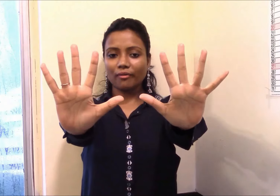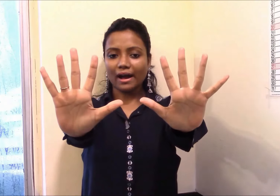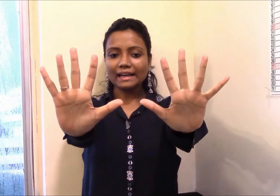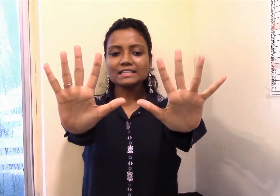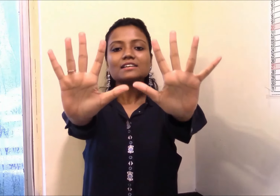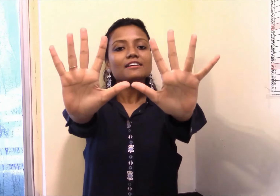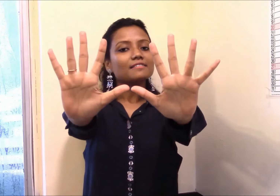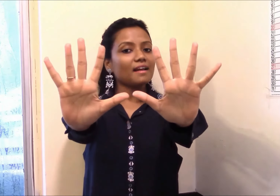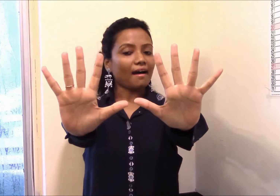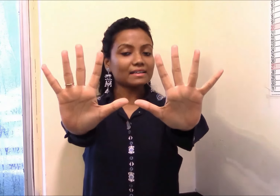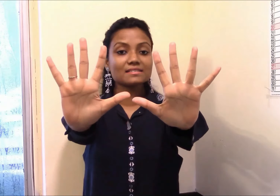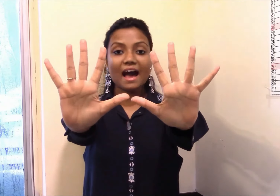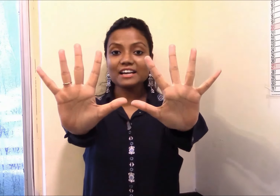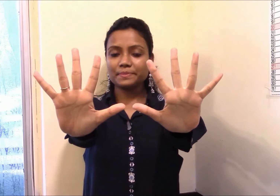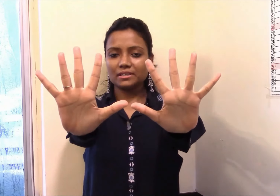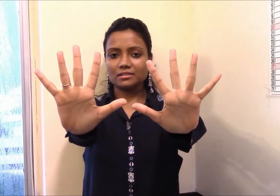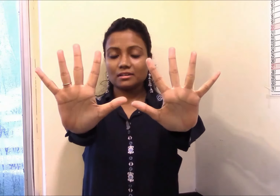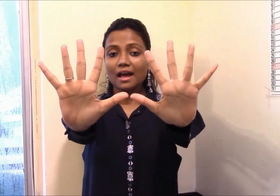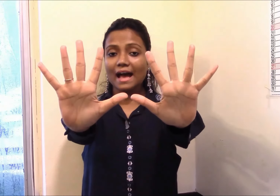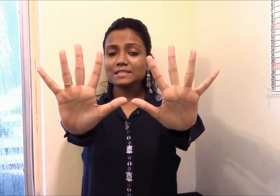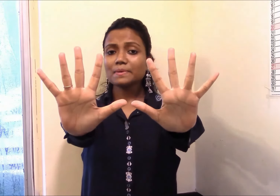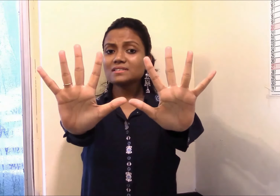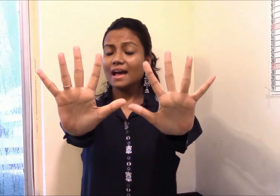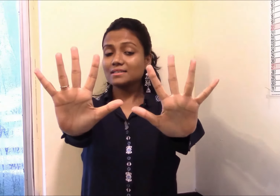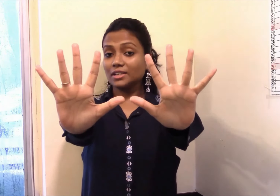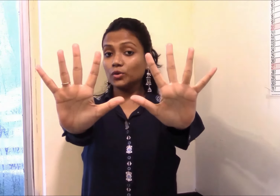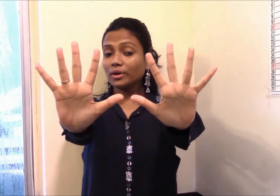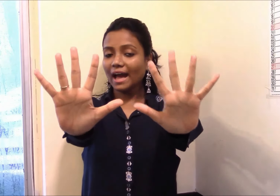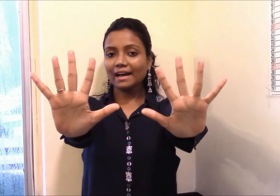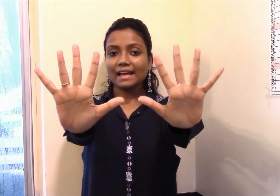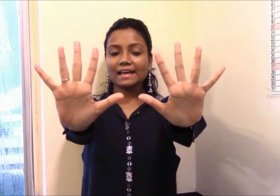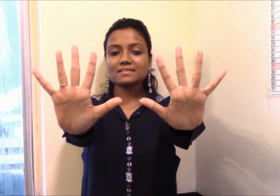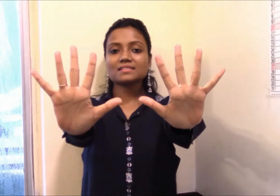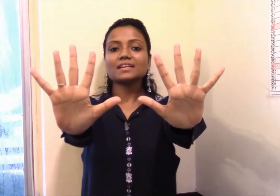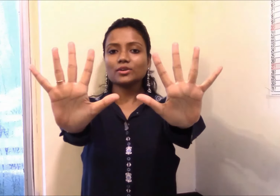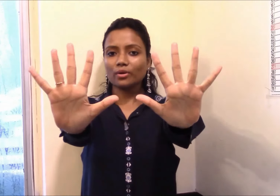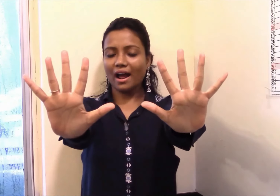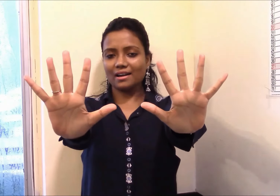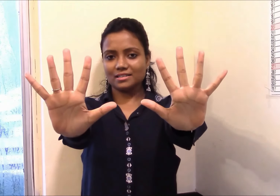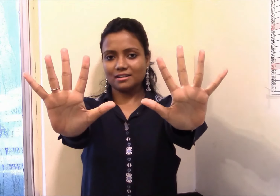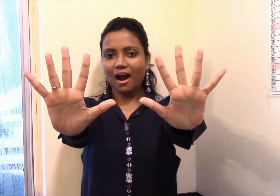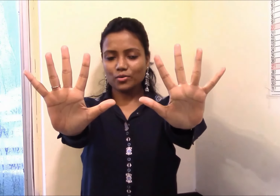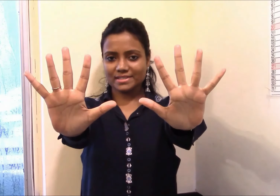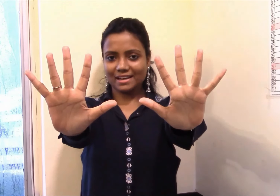wide, nice and beautiful. As much as you can extend your hand outside.